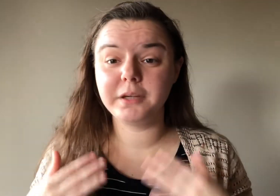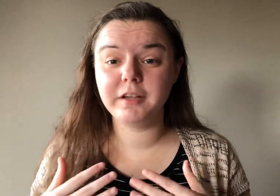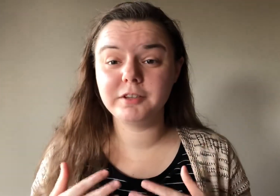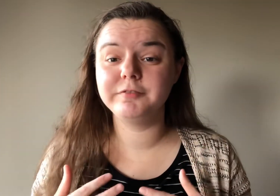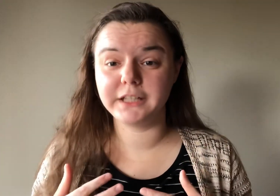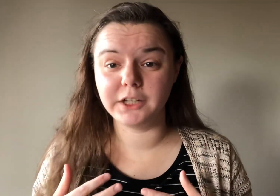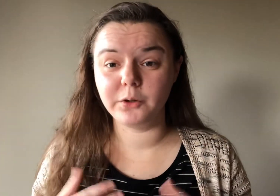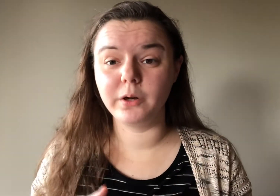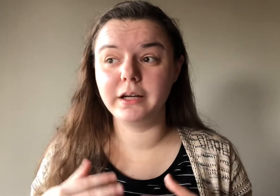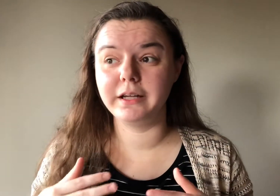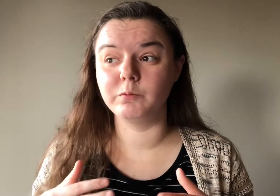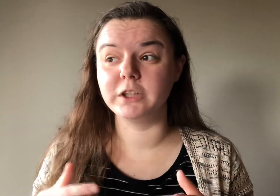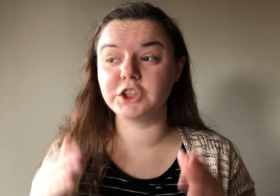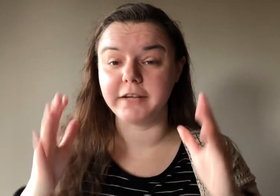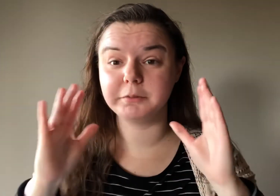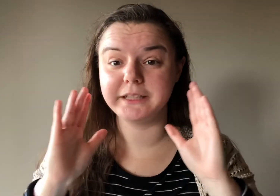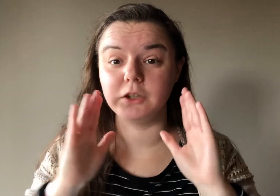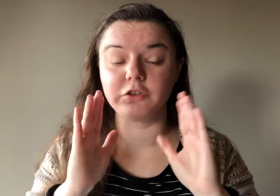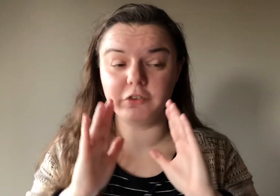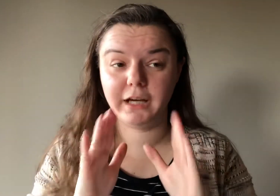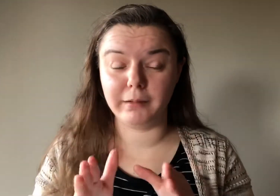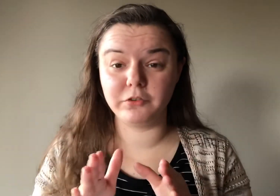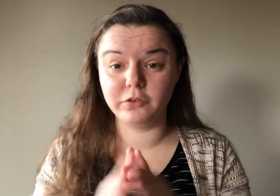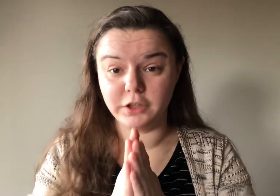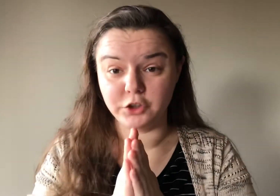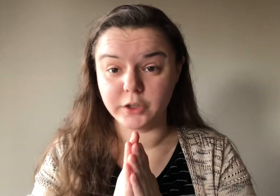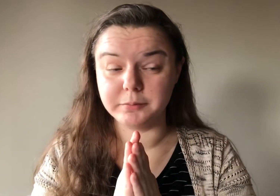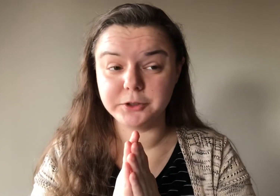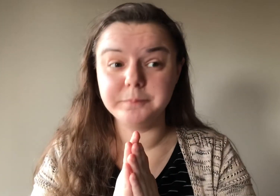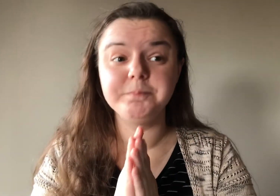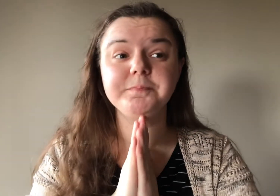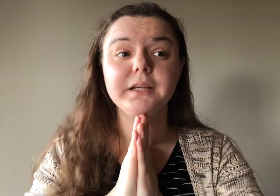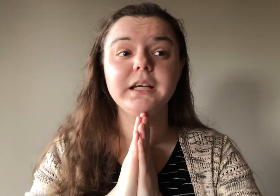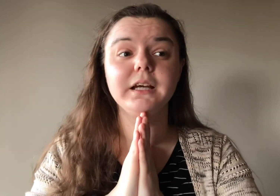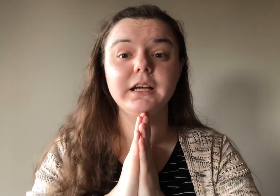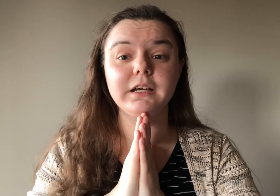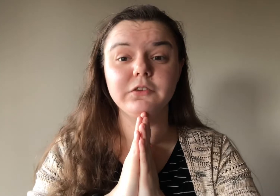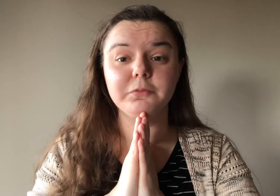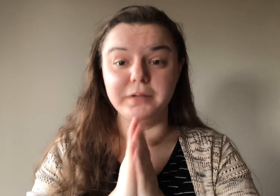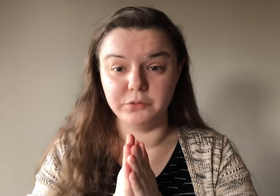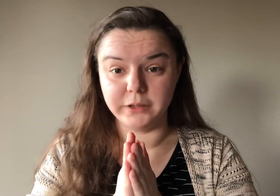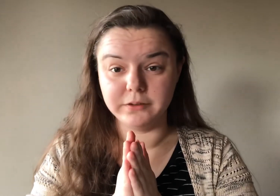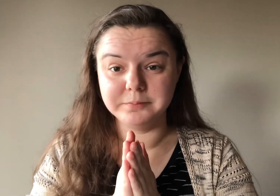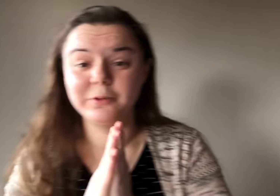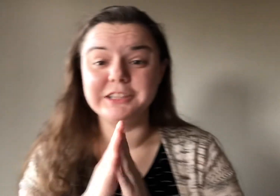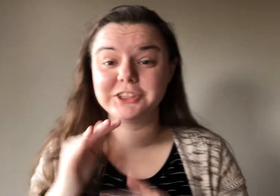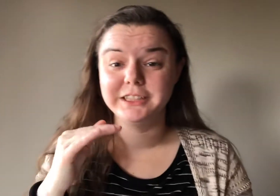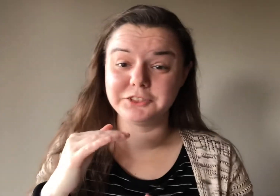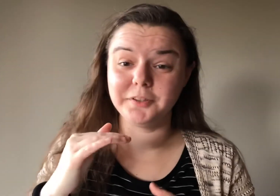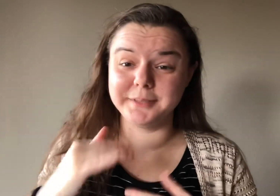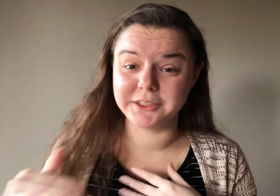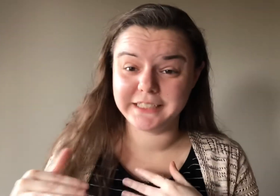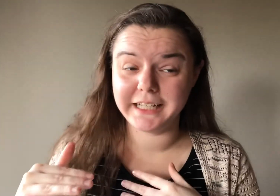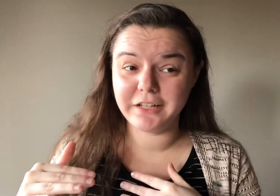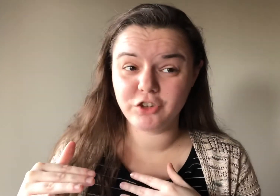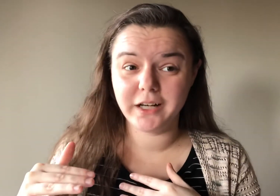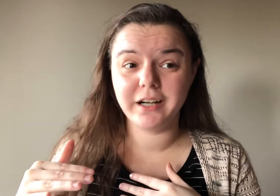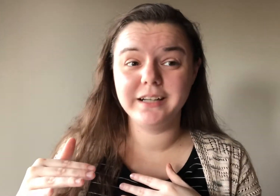my favorite video in which everybody looks absolutely incredible is Pinwheel, which is from their teenage era.